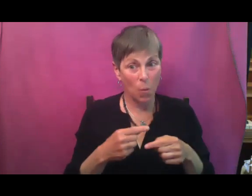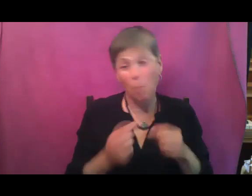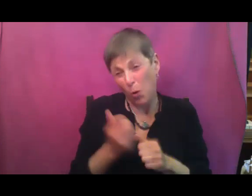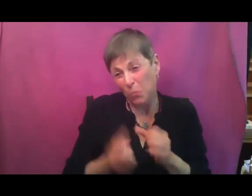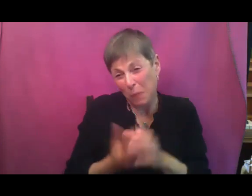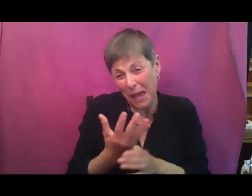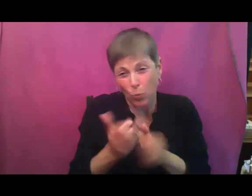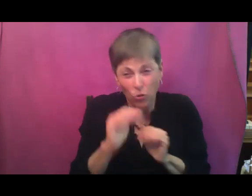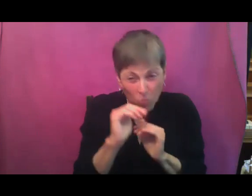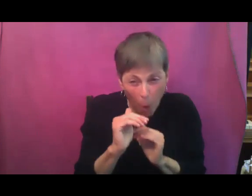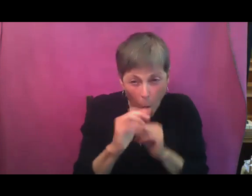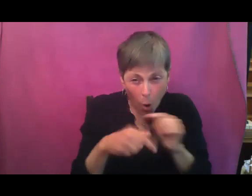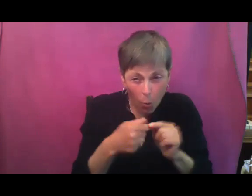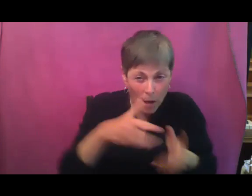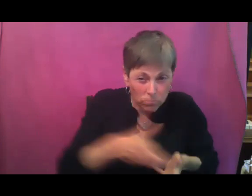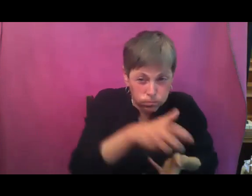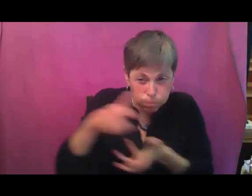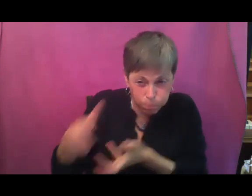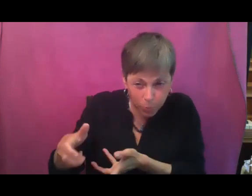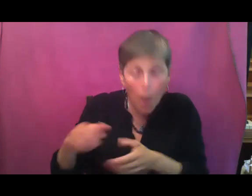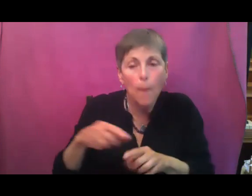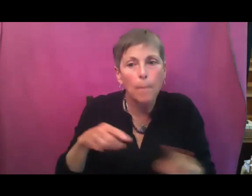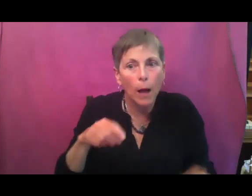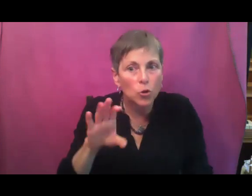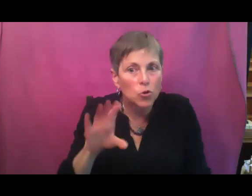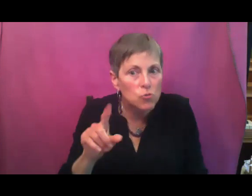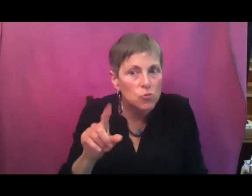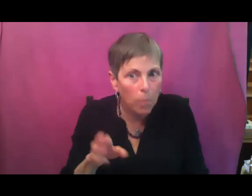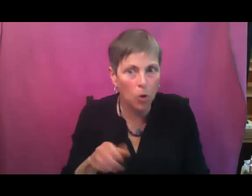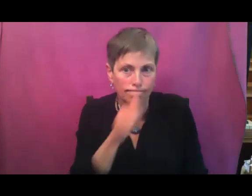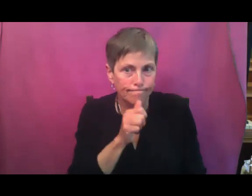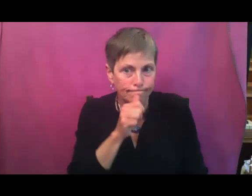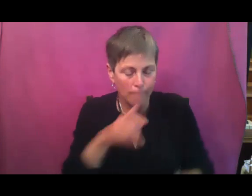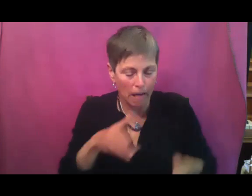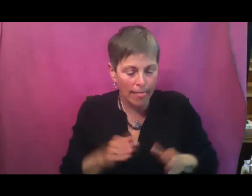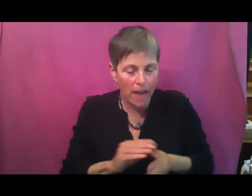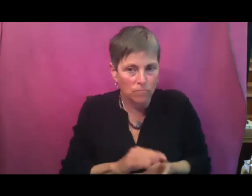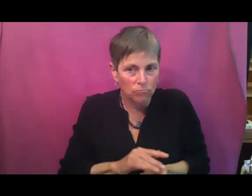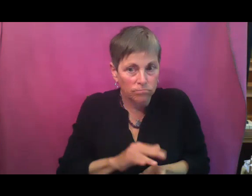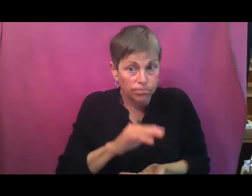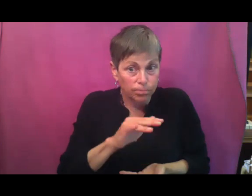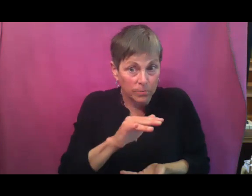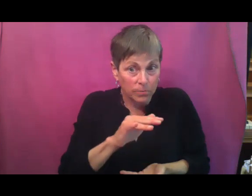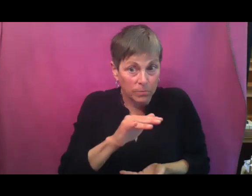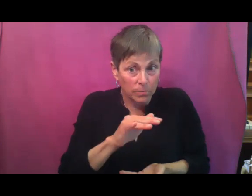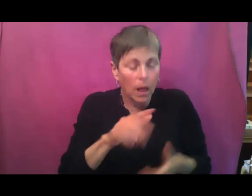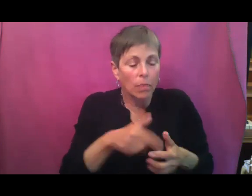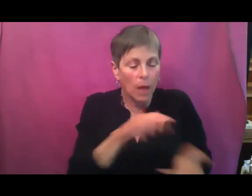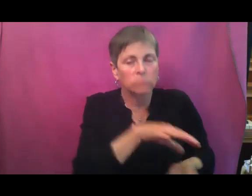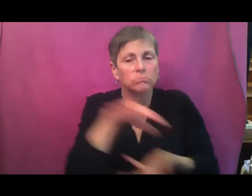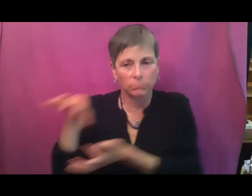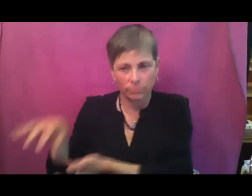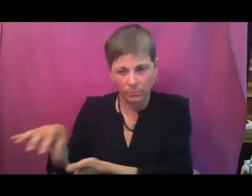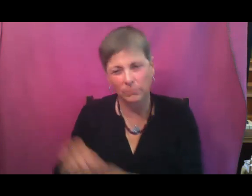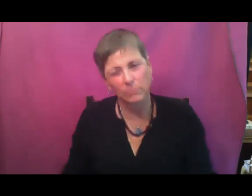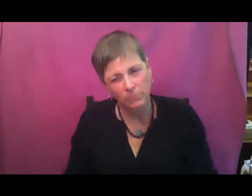it's that catch 22 of have them be a little bit larger, but not be immediately mowed down by slugs or have them a